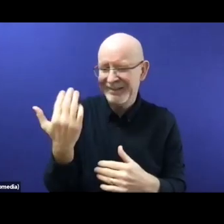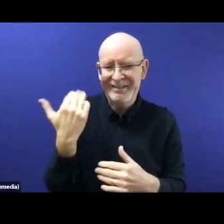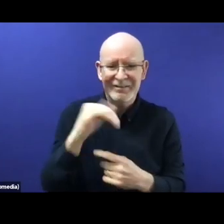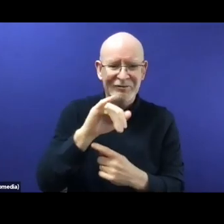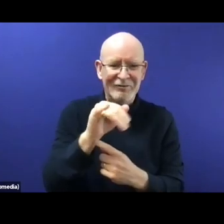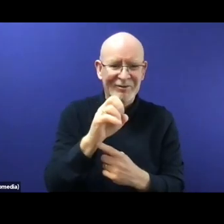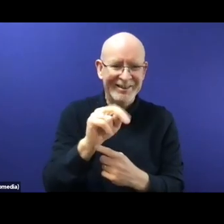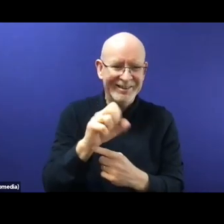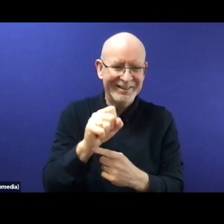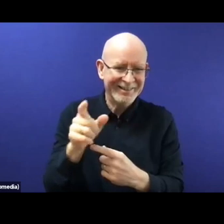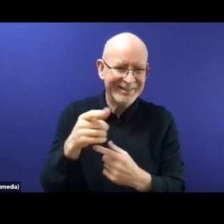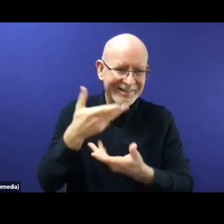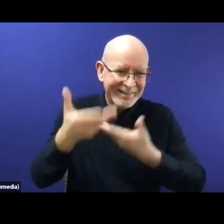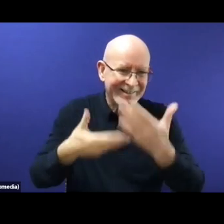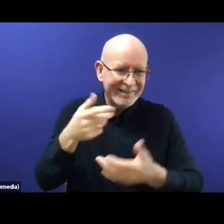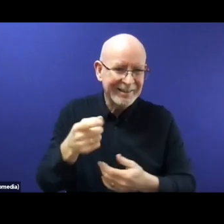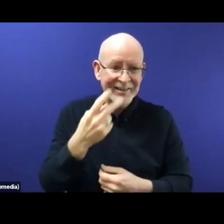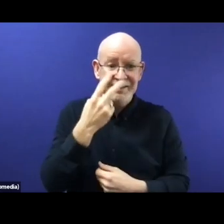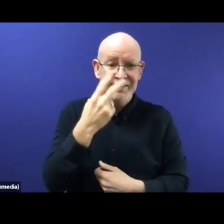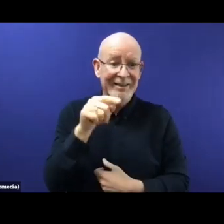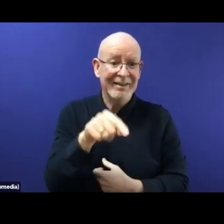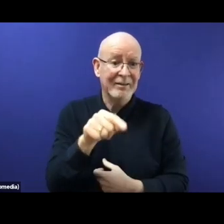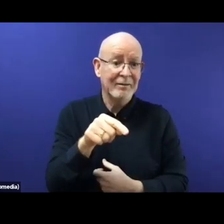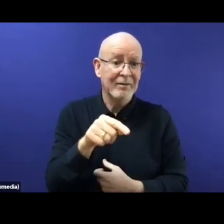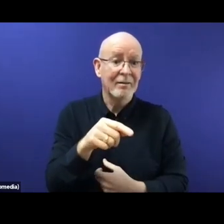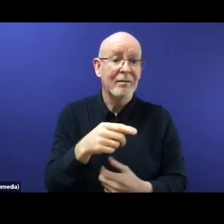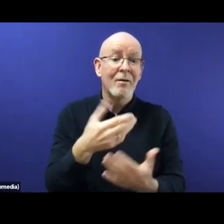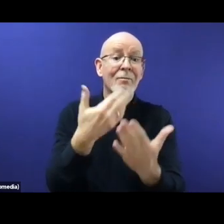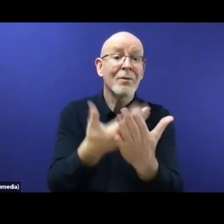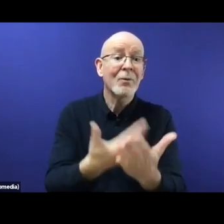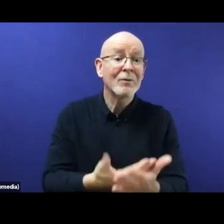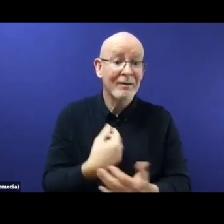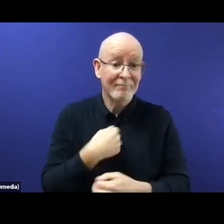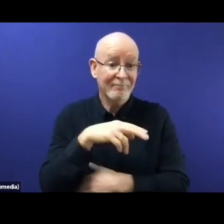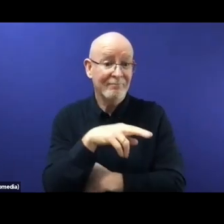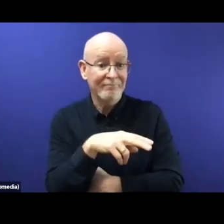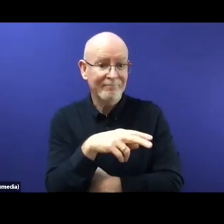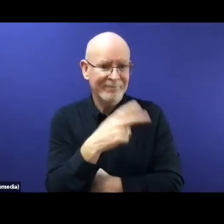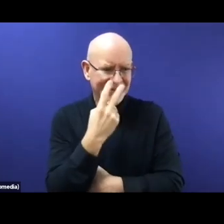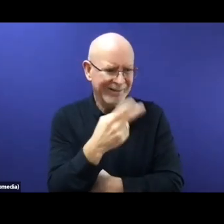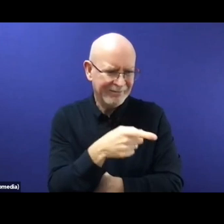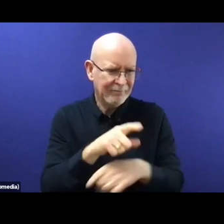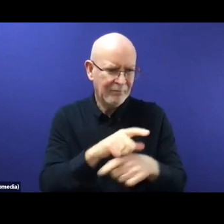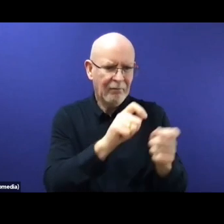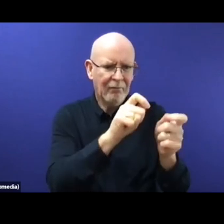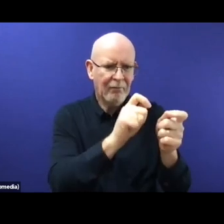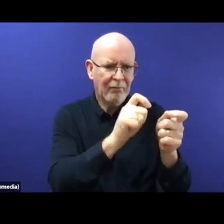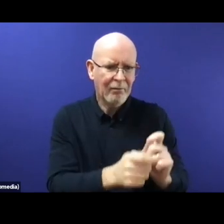sponsorships, which is basically if a member state cannot effectively return a third country national or a stateless